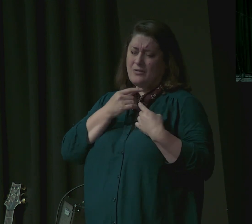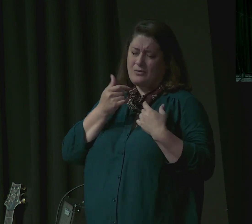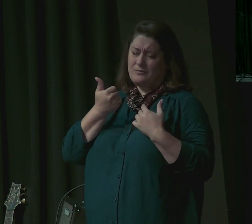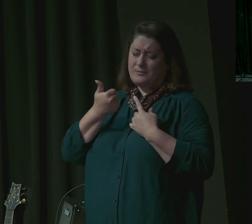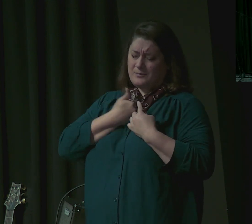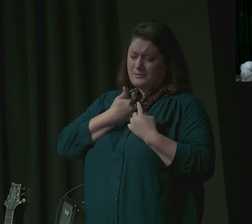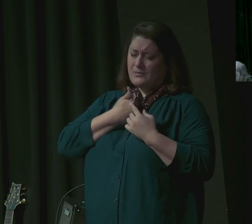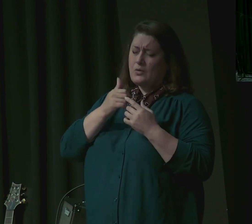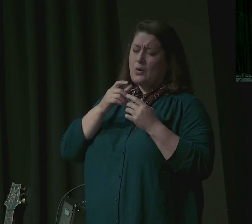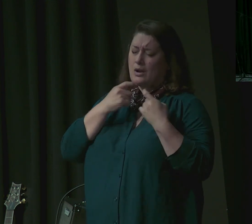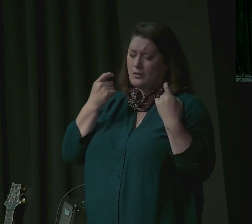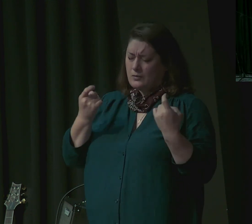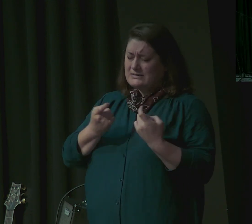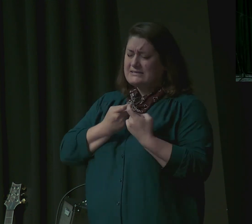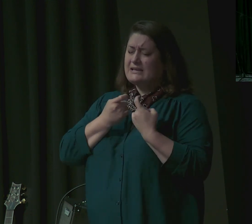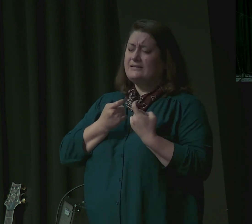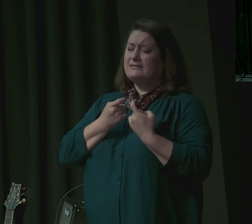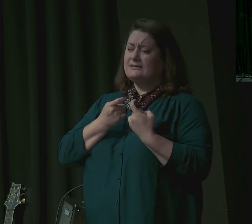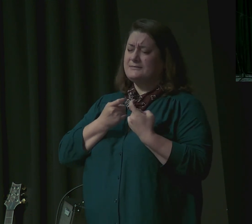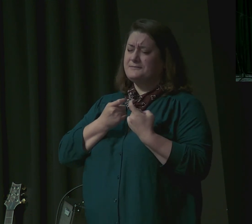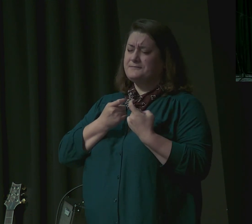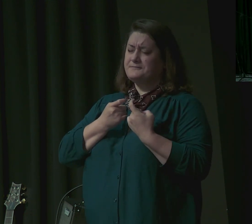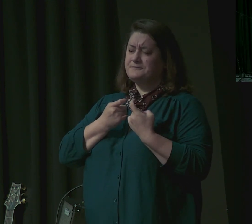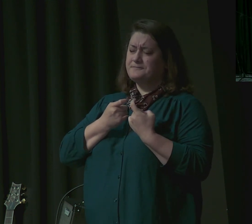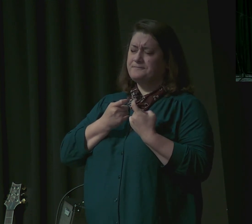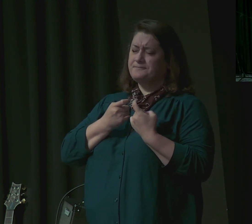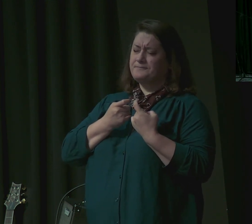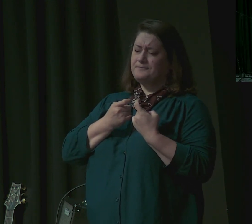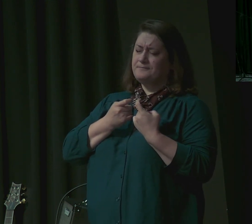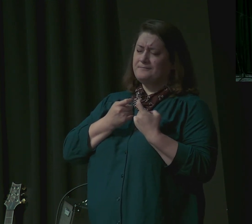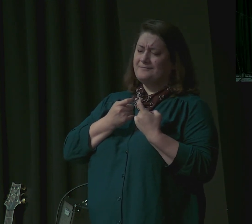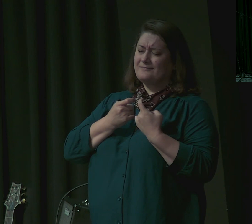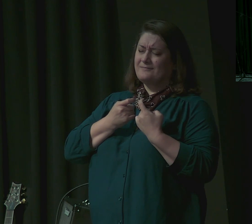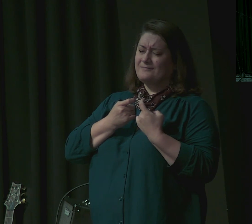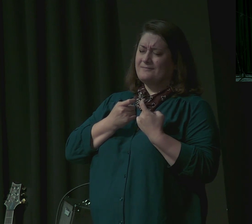and yes it may be buried in a cluster of other junk in our life